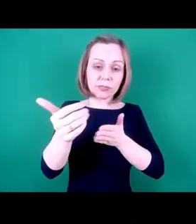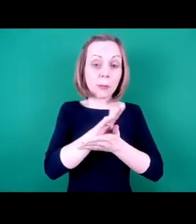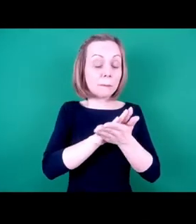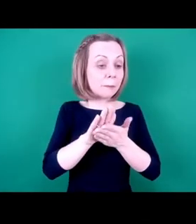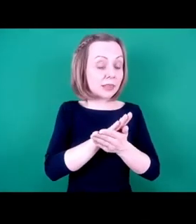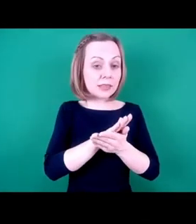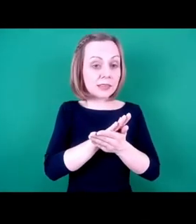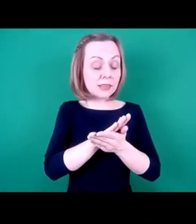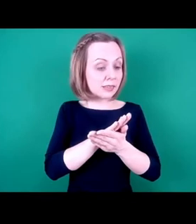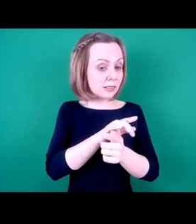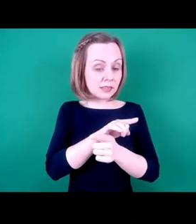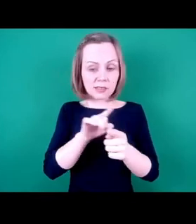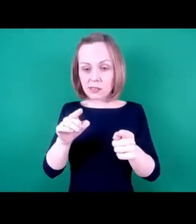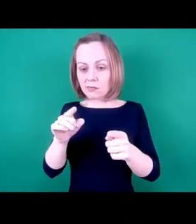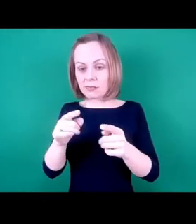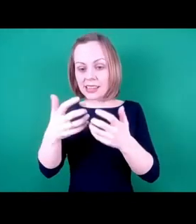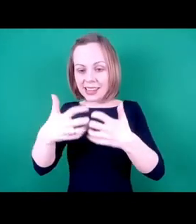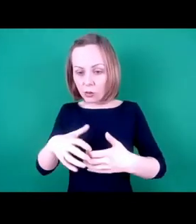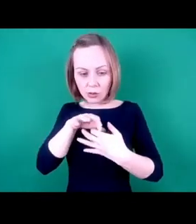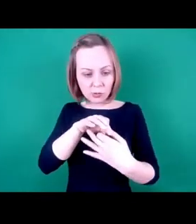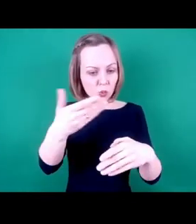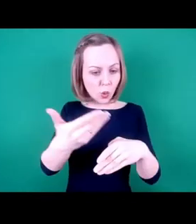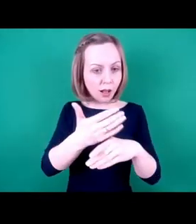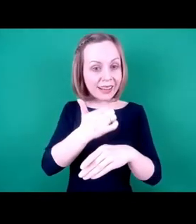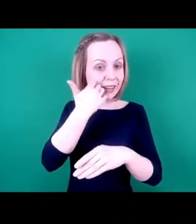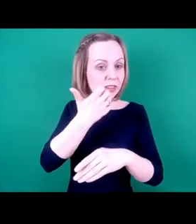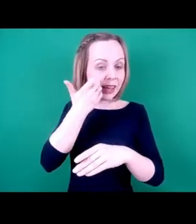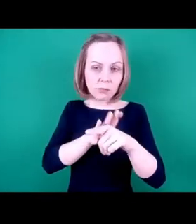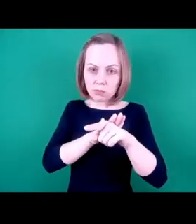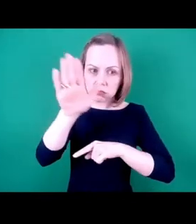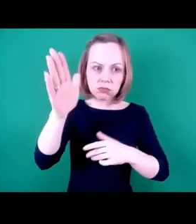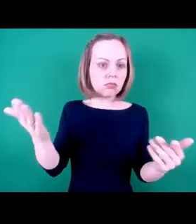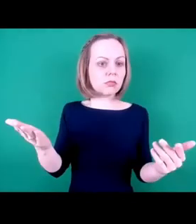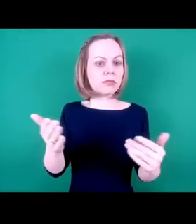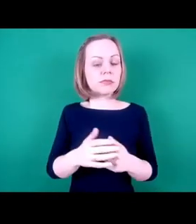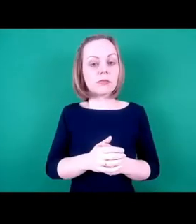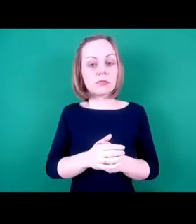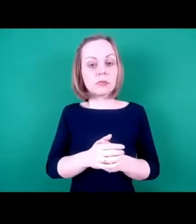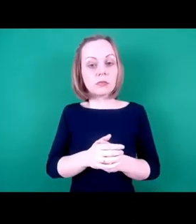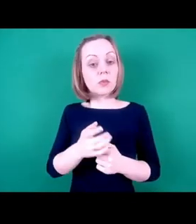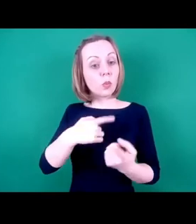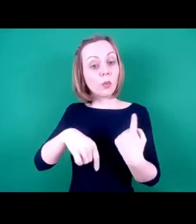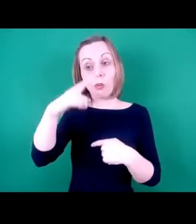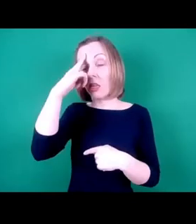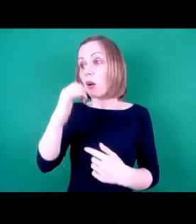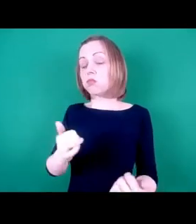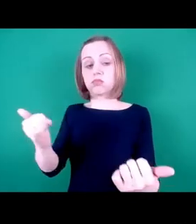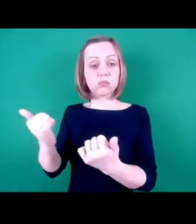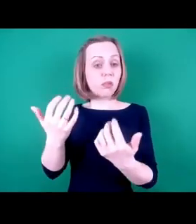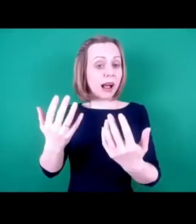tech to help them with their work and everyday lives. It's something that many of us take totally for granted.